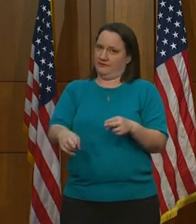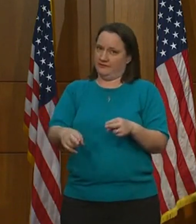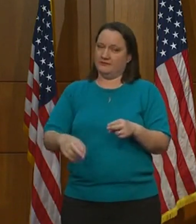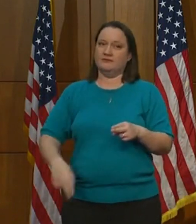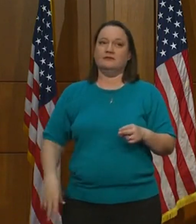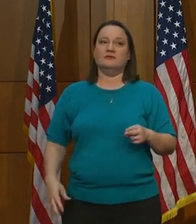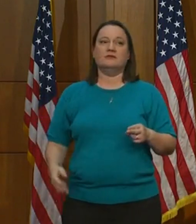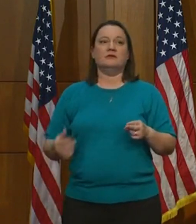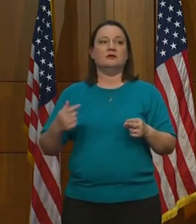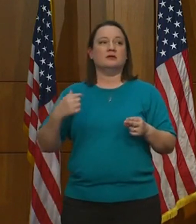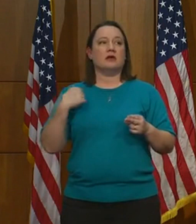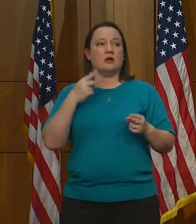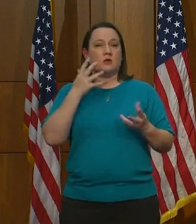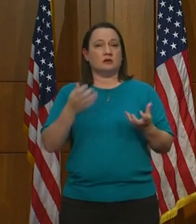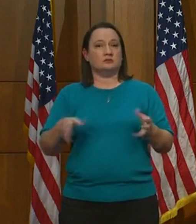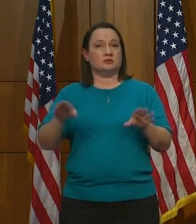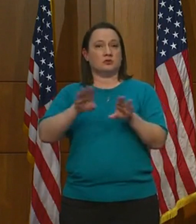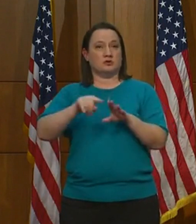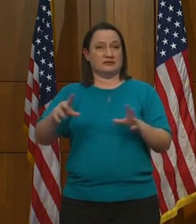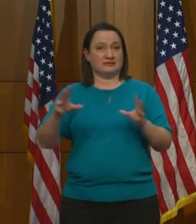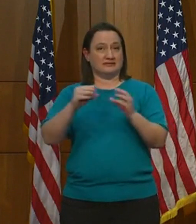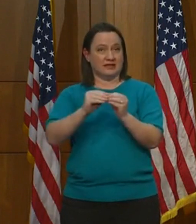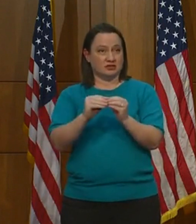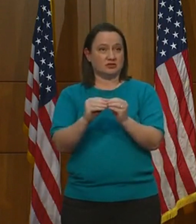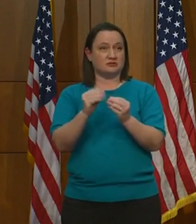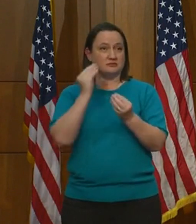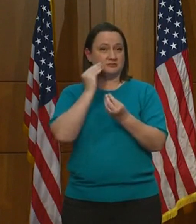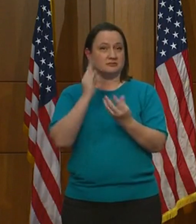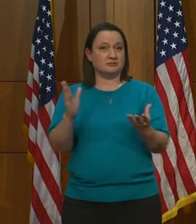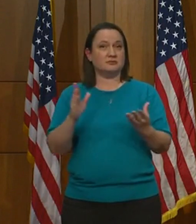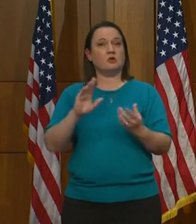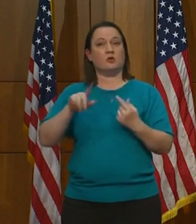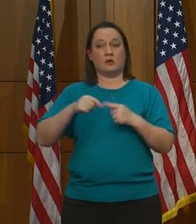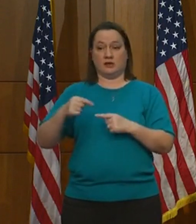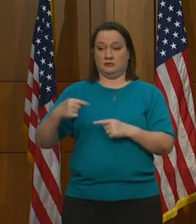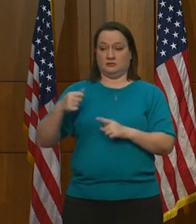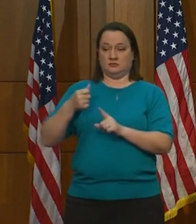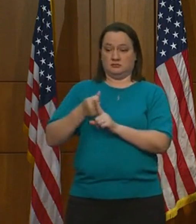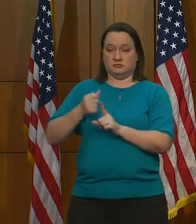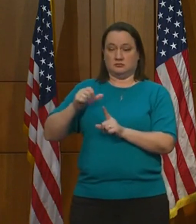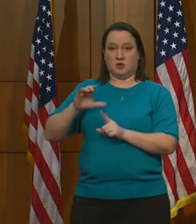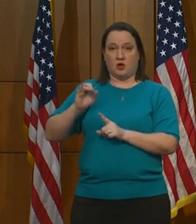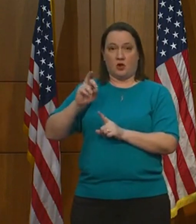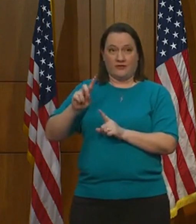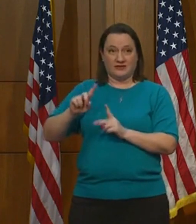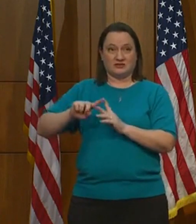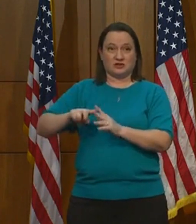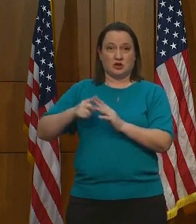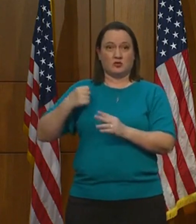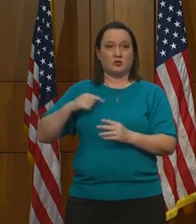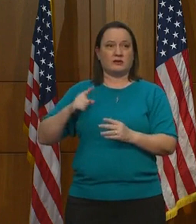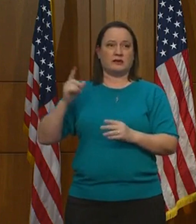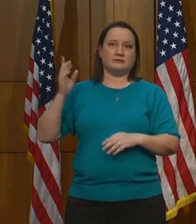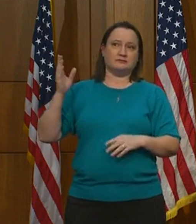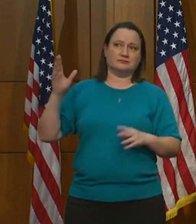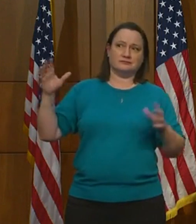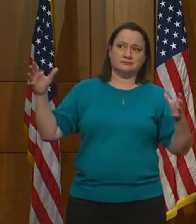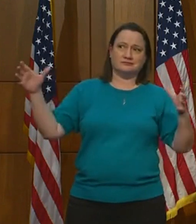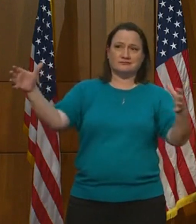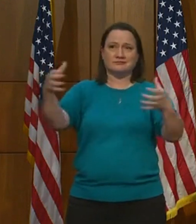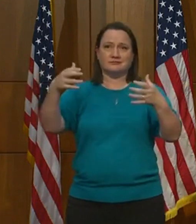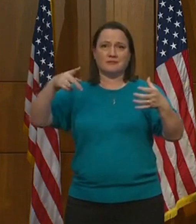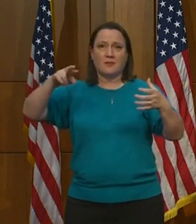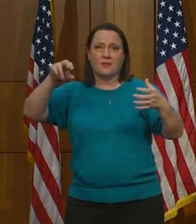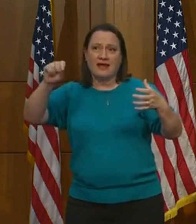just wanted to close by saying that when this pandemic began, we held a press briefing to make sure the